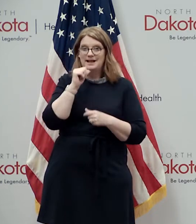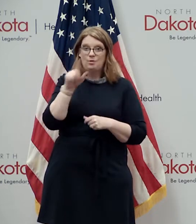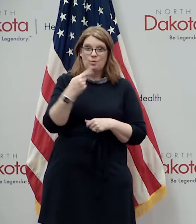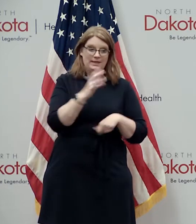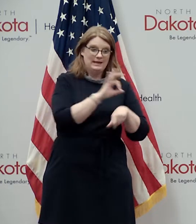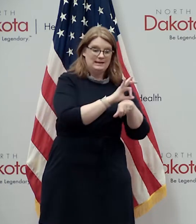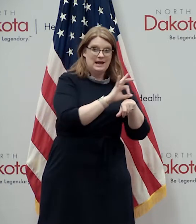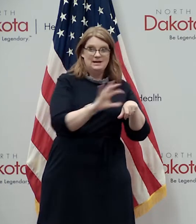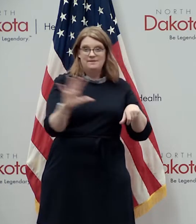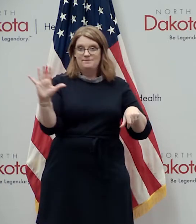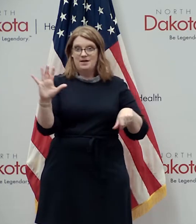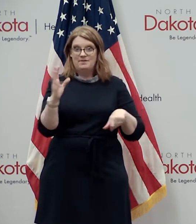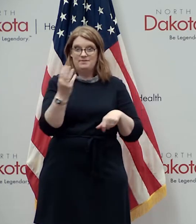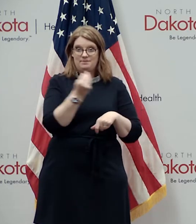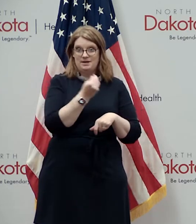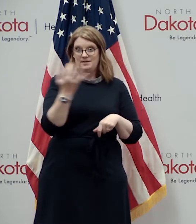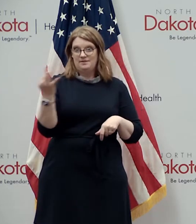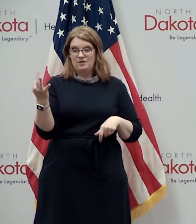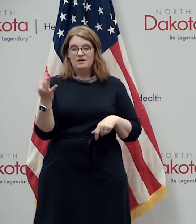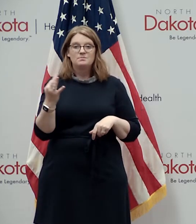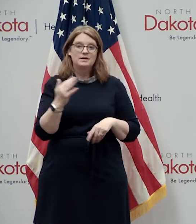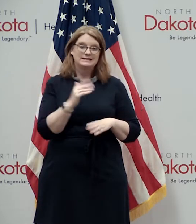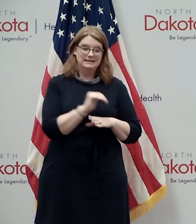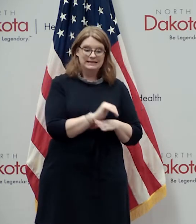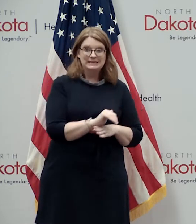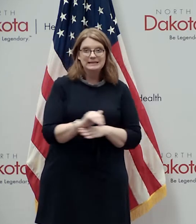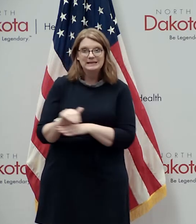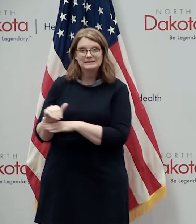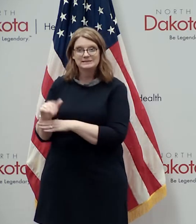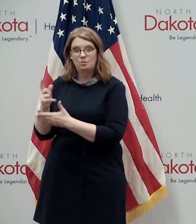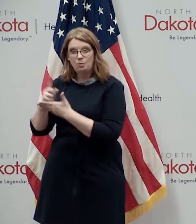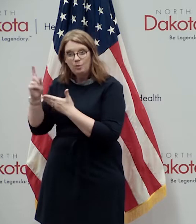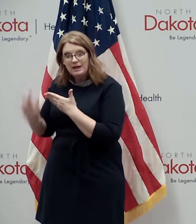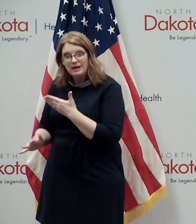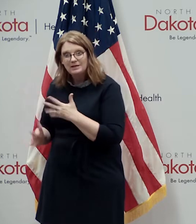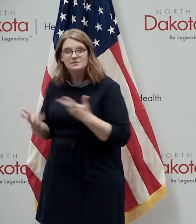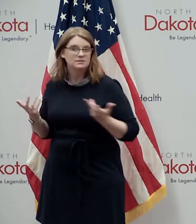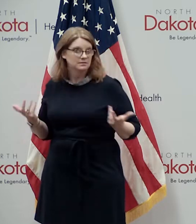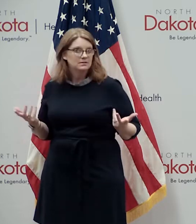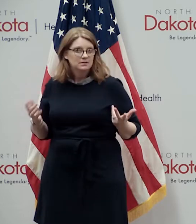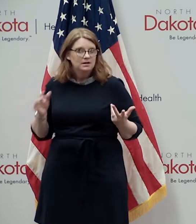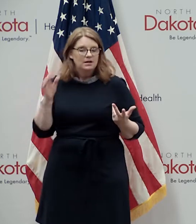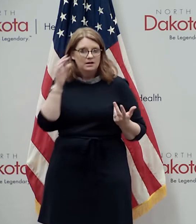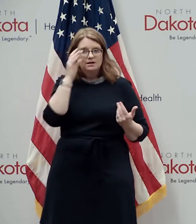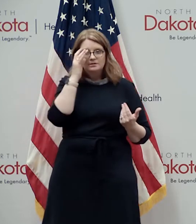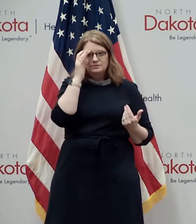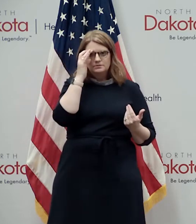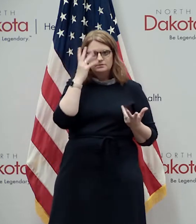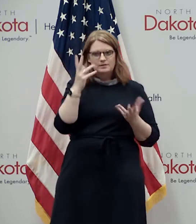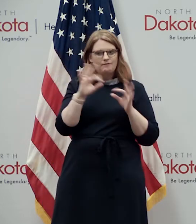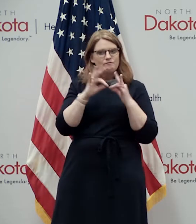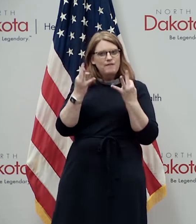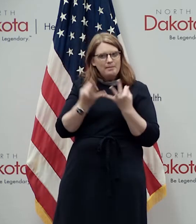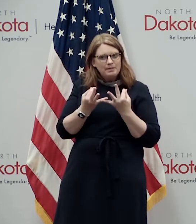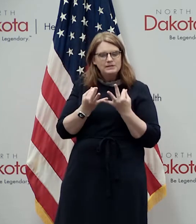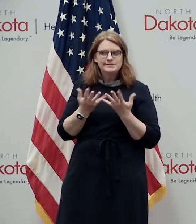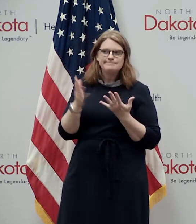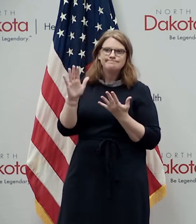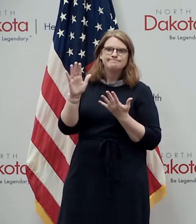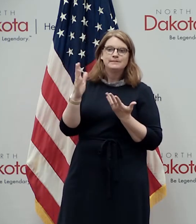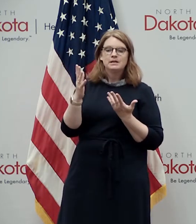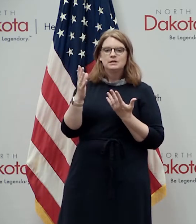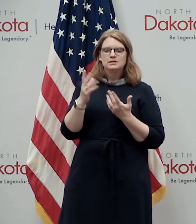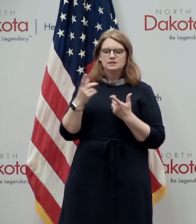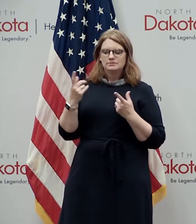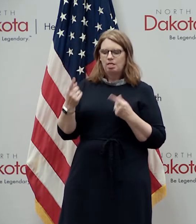five monday through friday but evenings and weekends when family members might be more available again family members if you're if you're